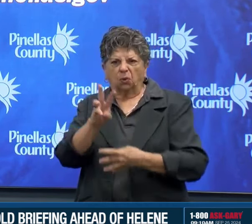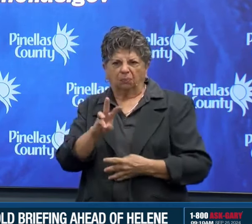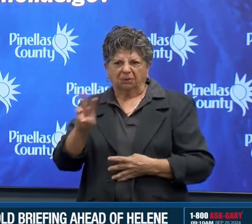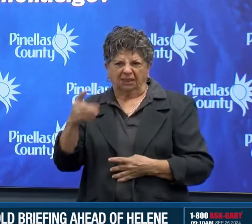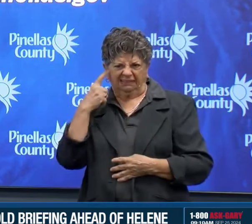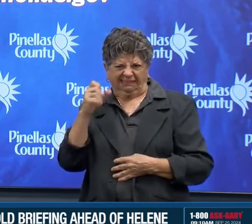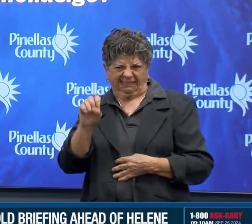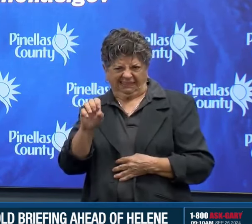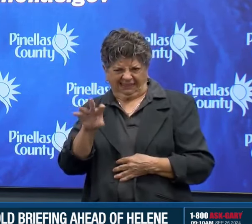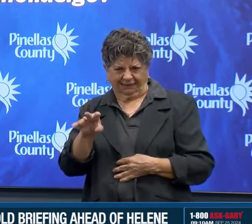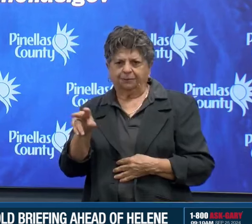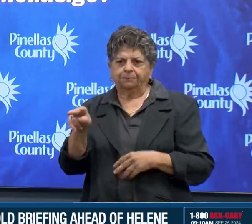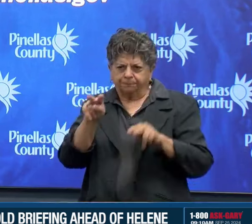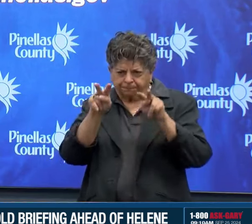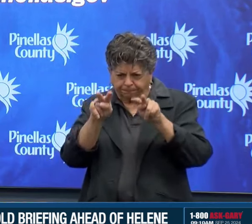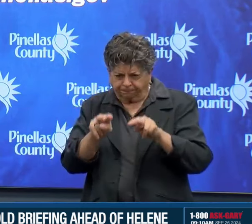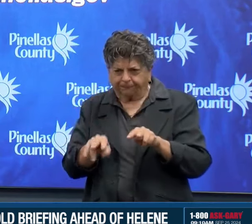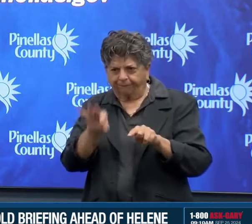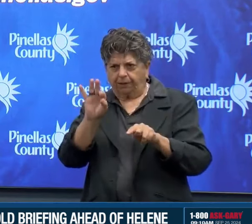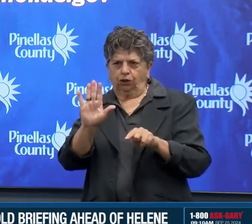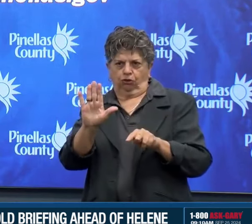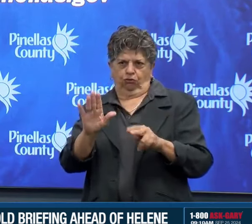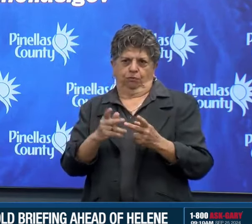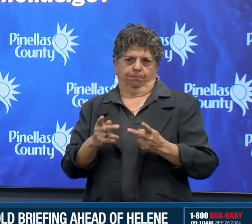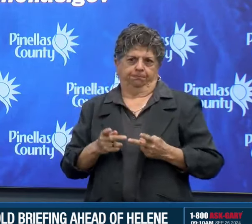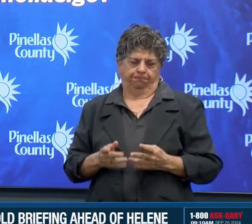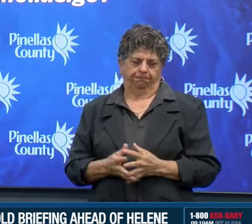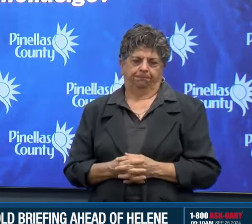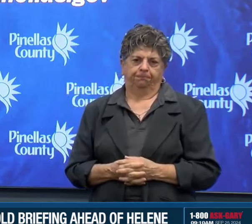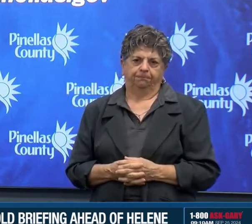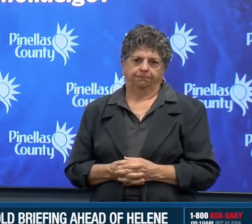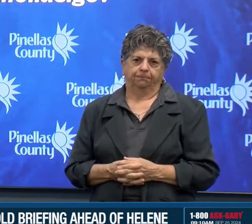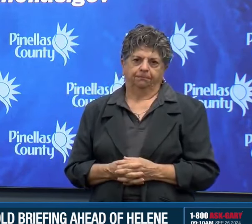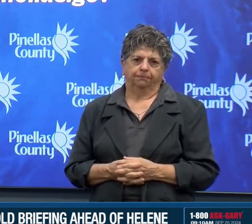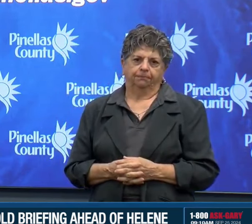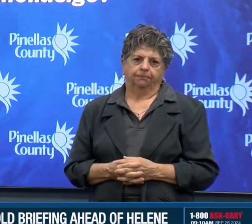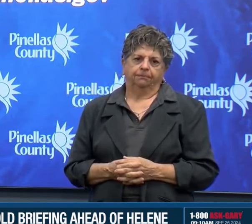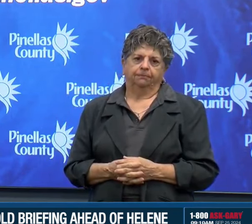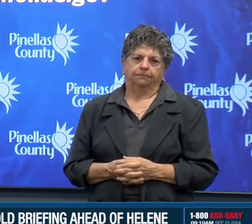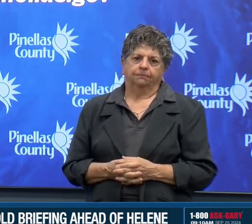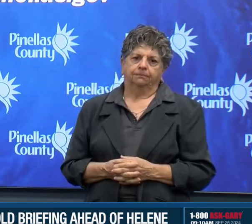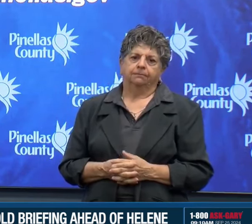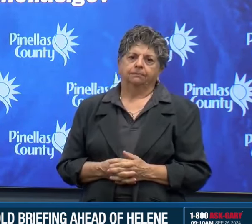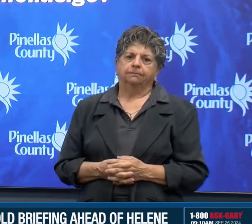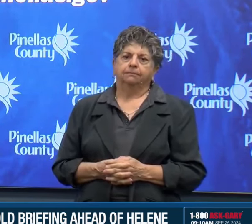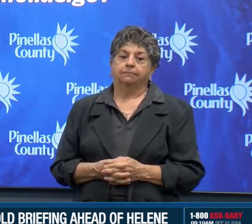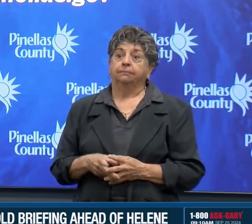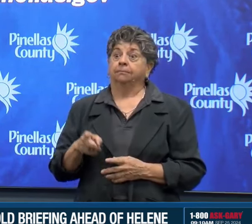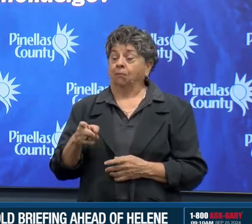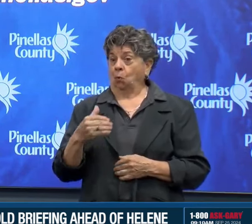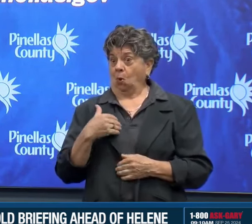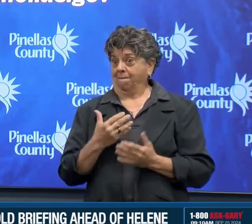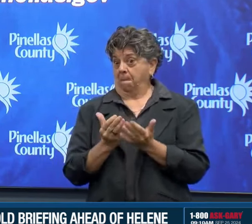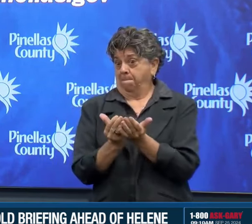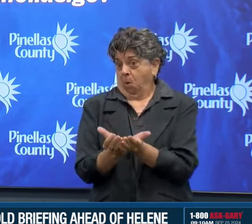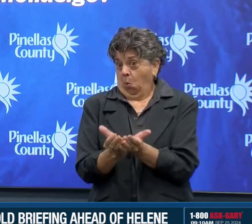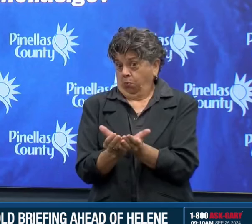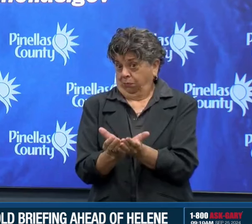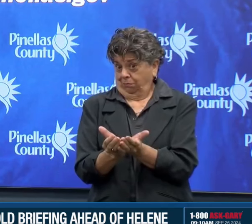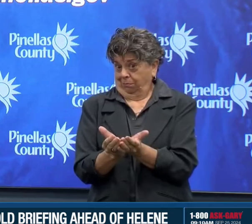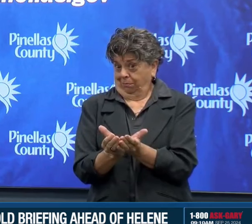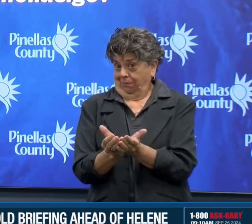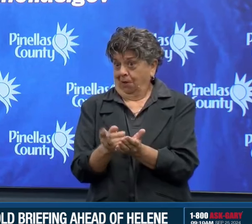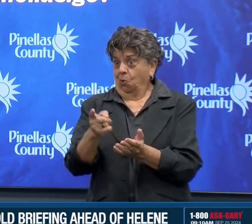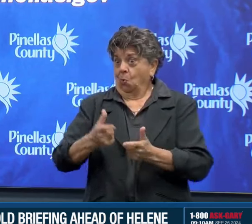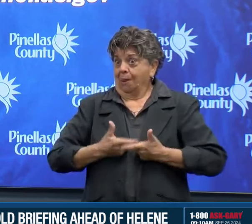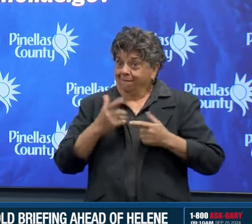that are open. For all of our boaters out there, boat owners or people that may live aboard a boat, today is the